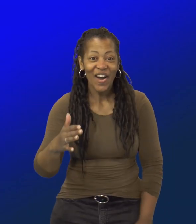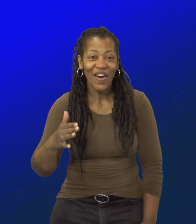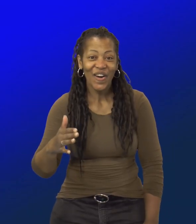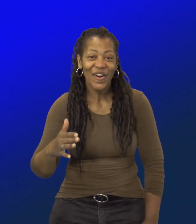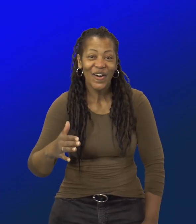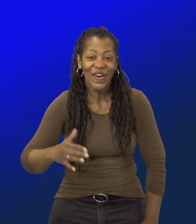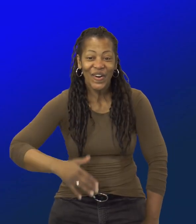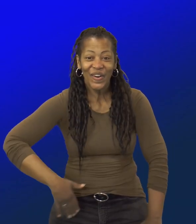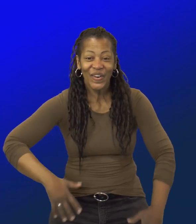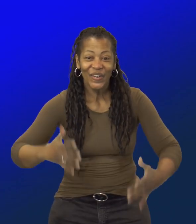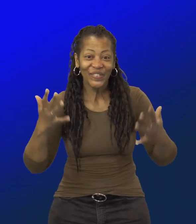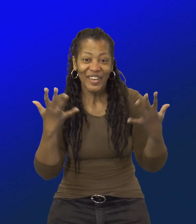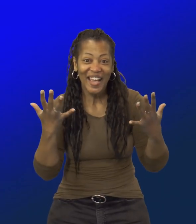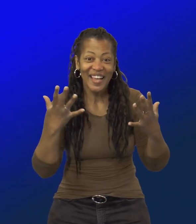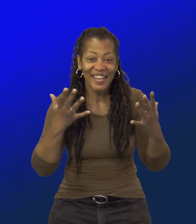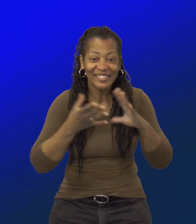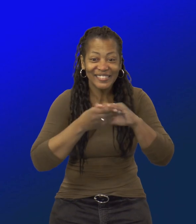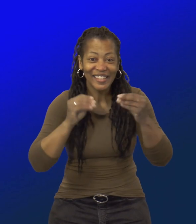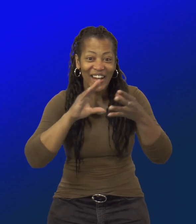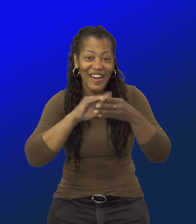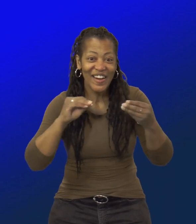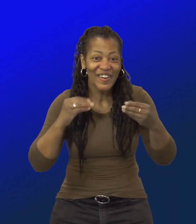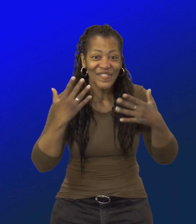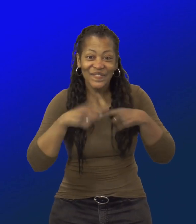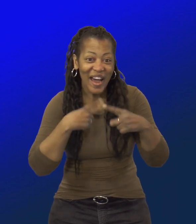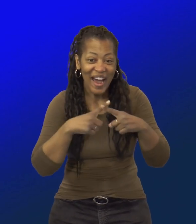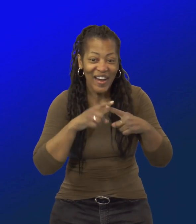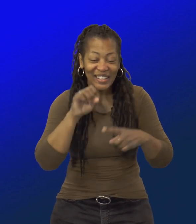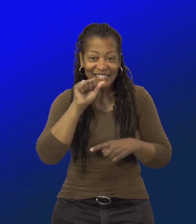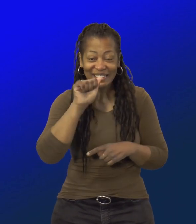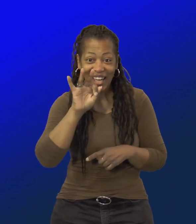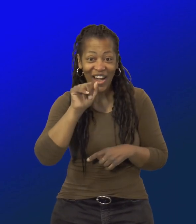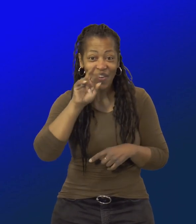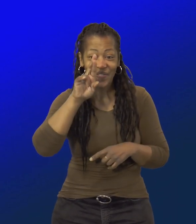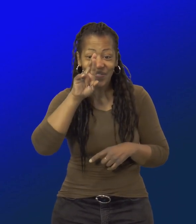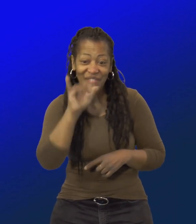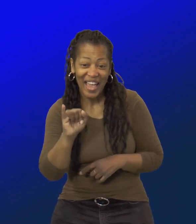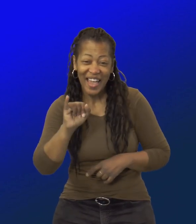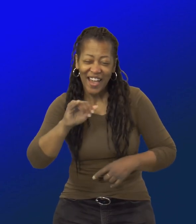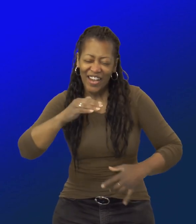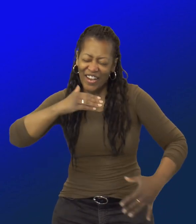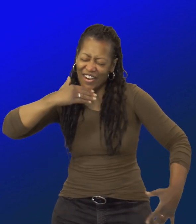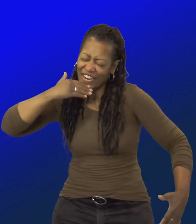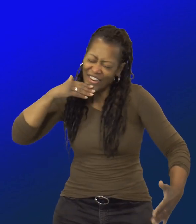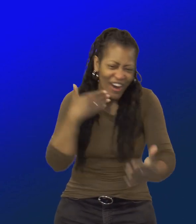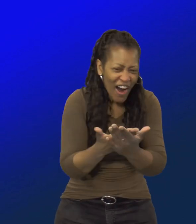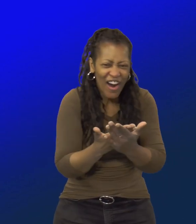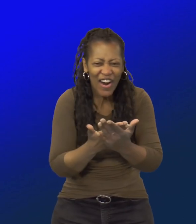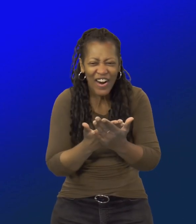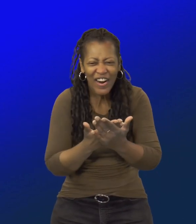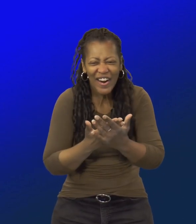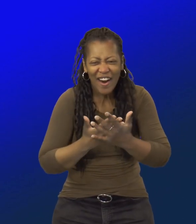Hello, we're going to read this story, Safari So Good,